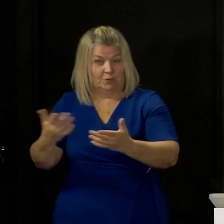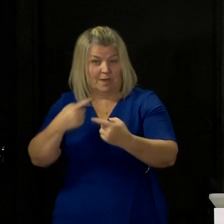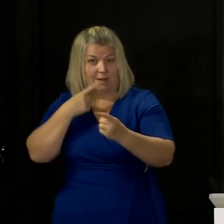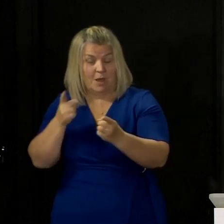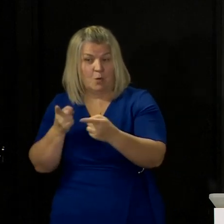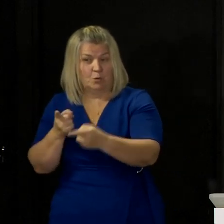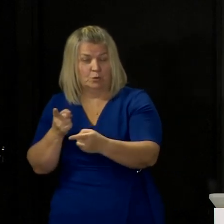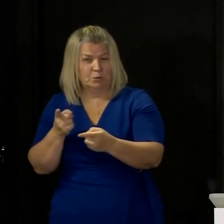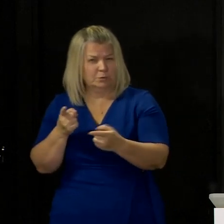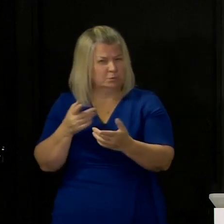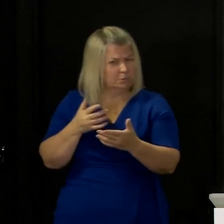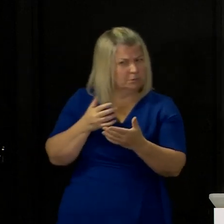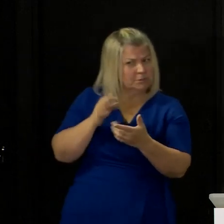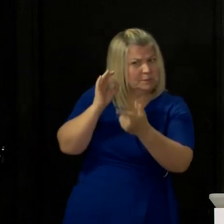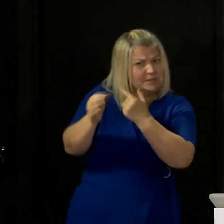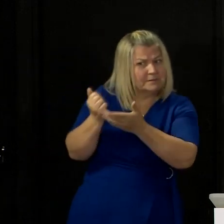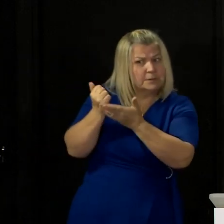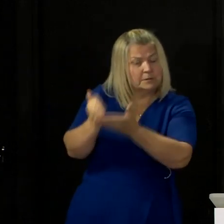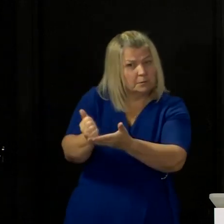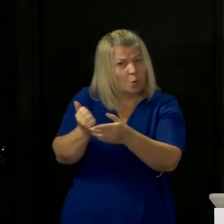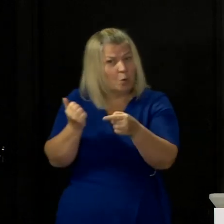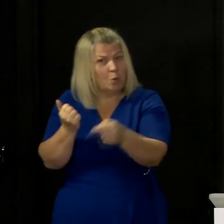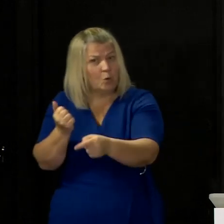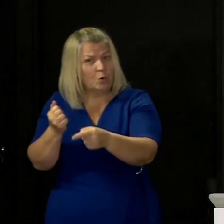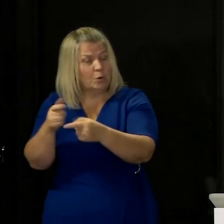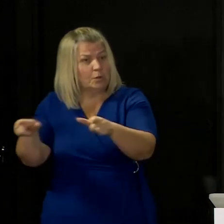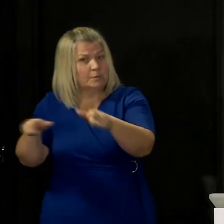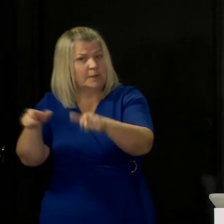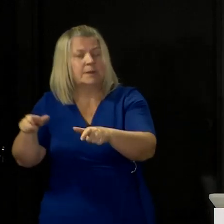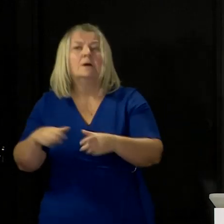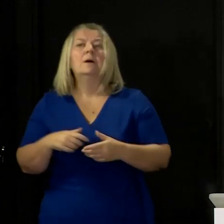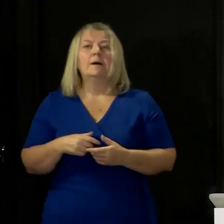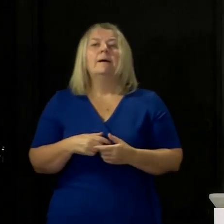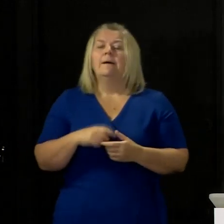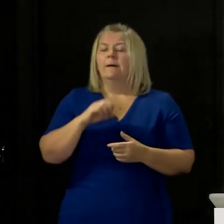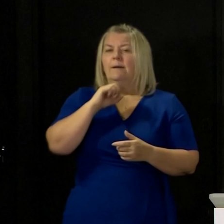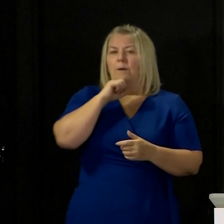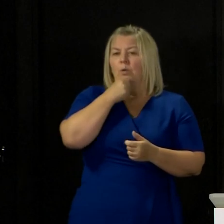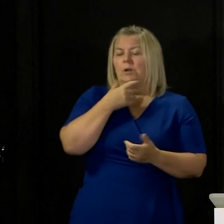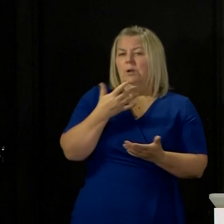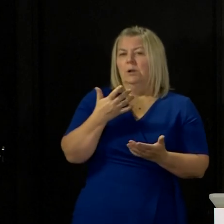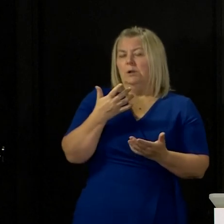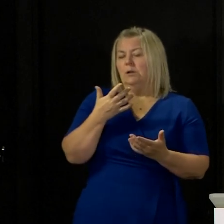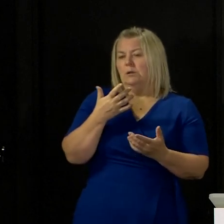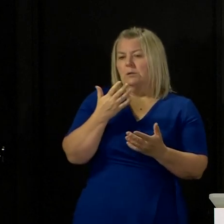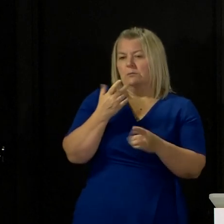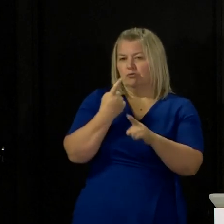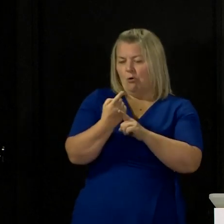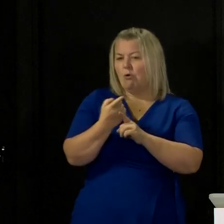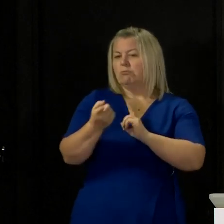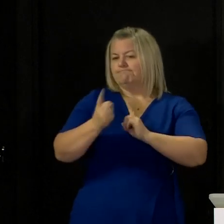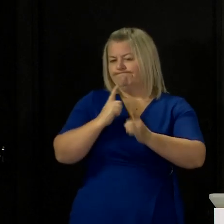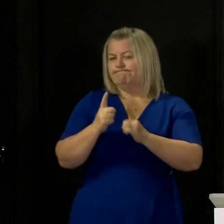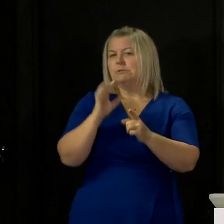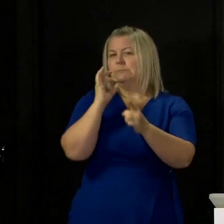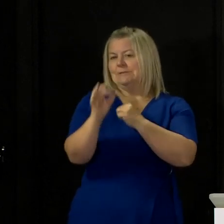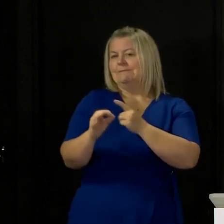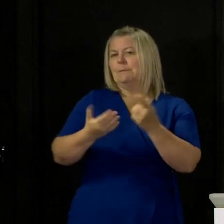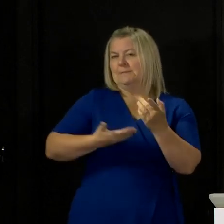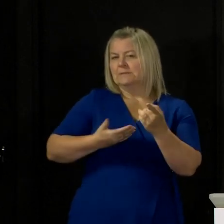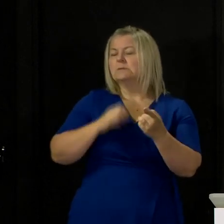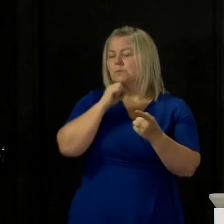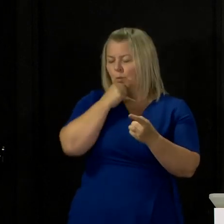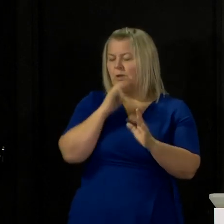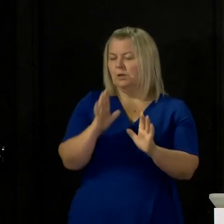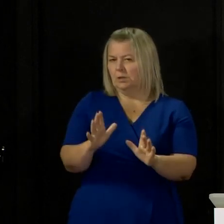We'll be discussing with all sectors and different companies how we can help but the biggest thing we need to focus on doing is allow them